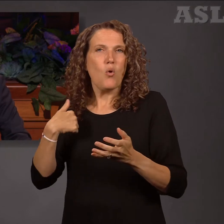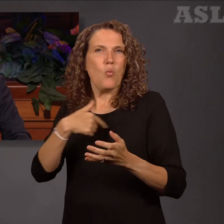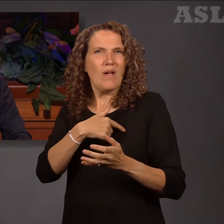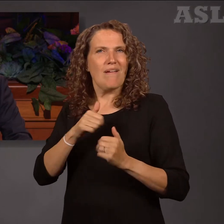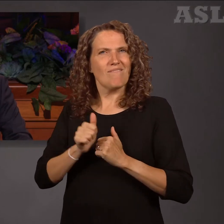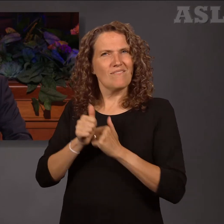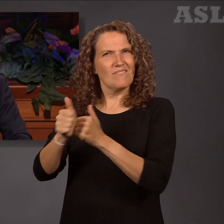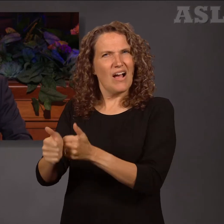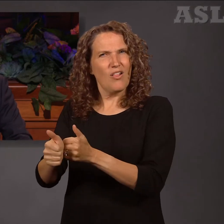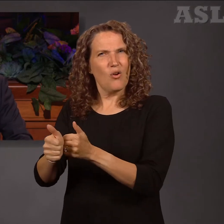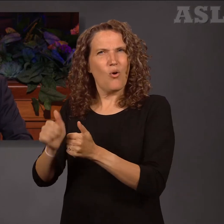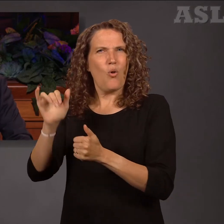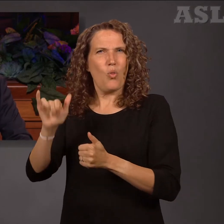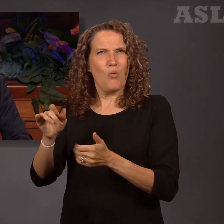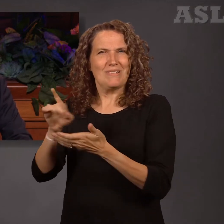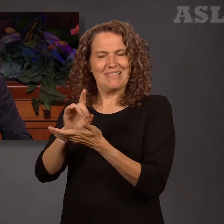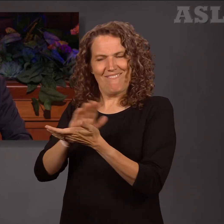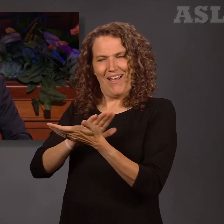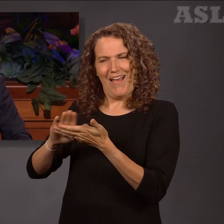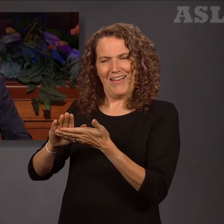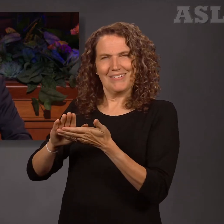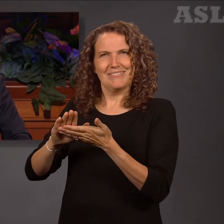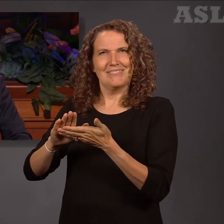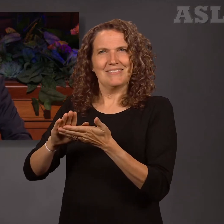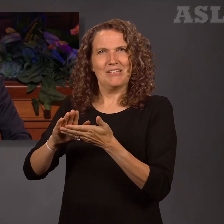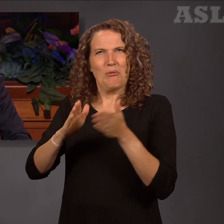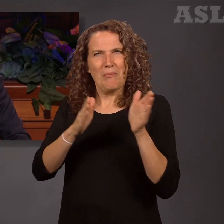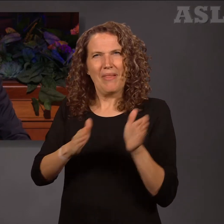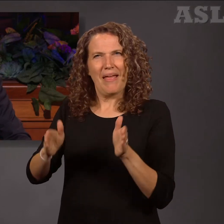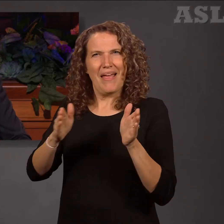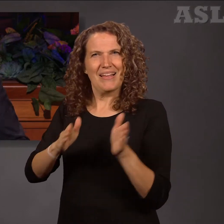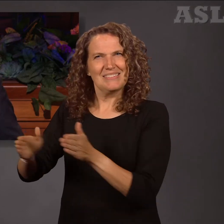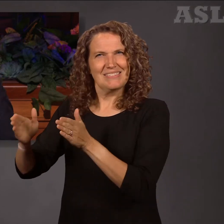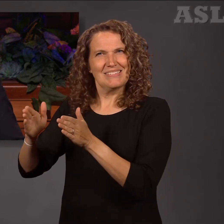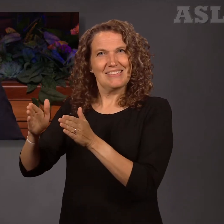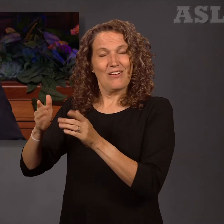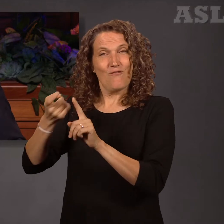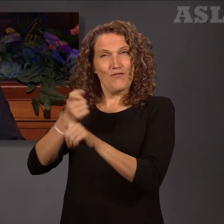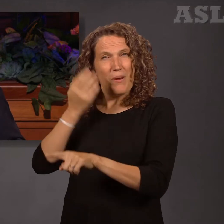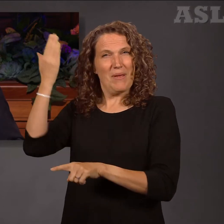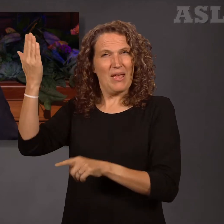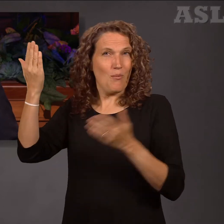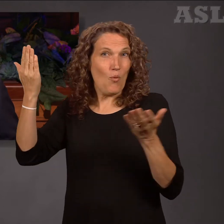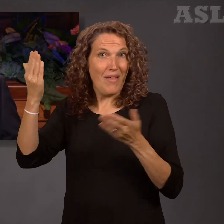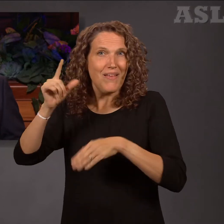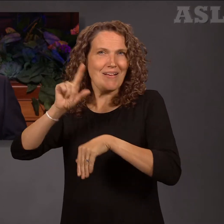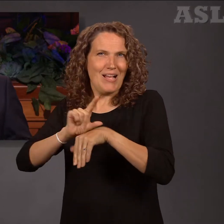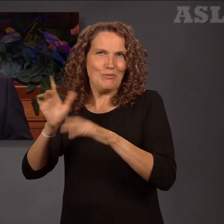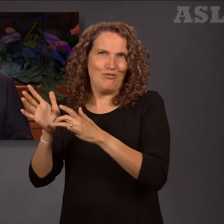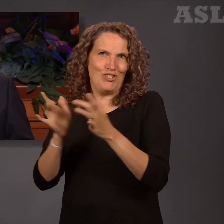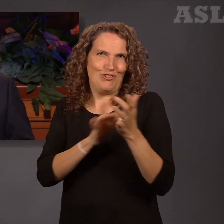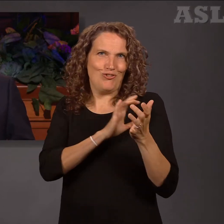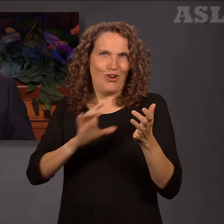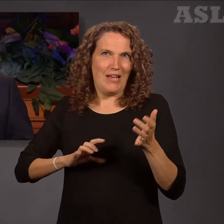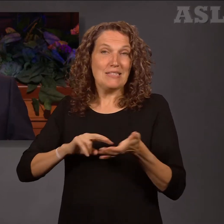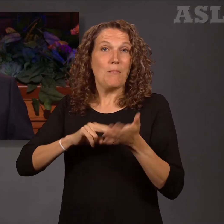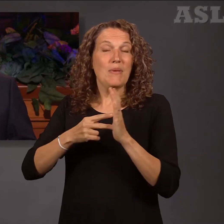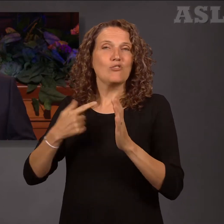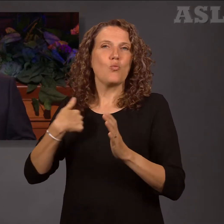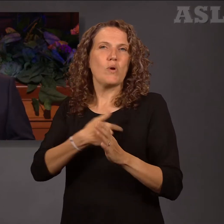plans and specifications, that is, the gospel of Jesus Christ, we are still standing. The structure